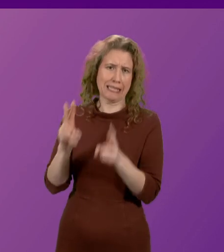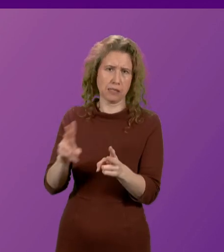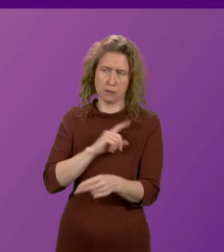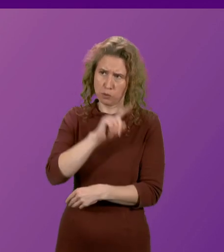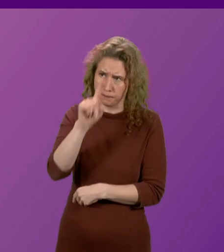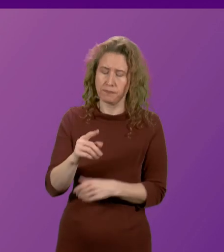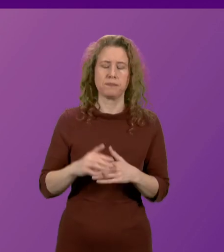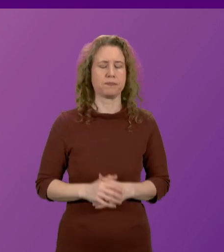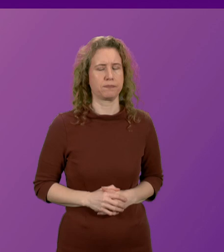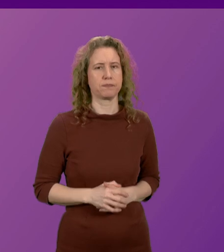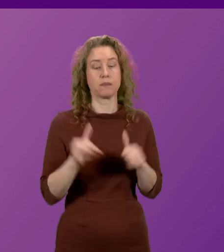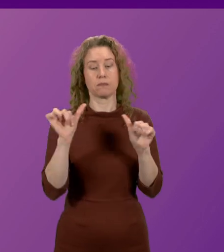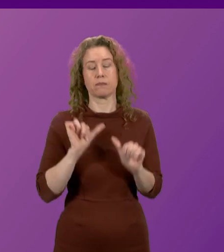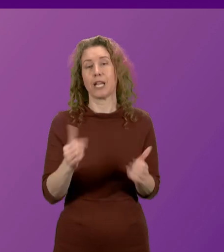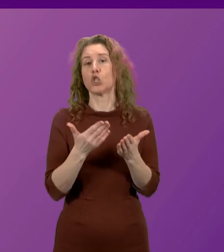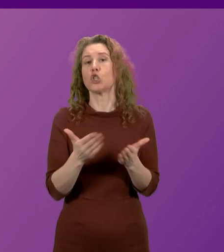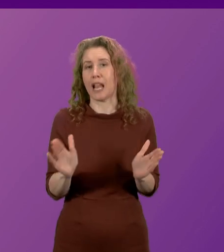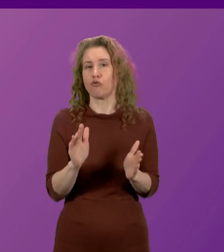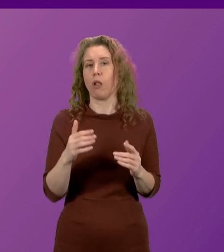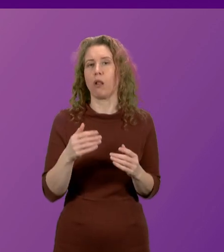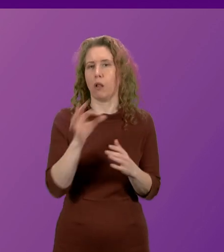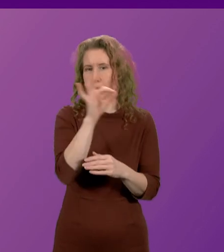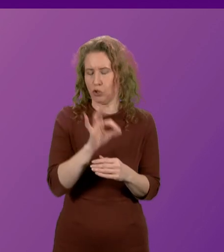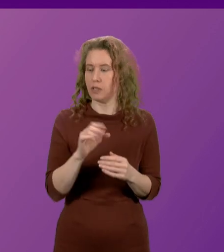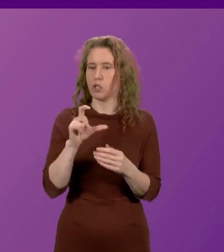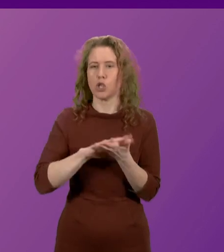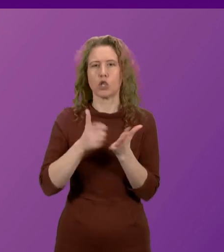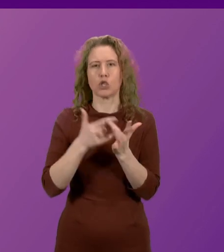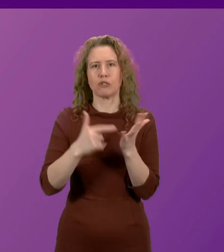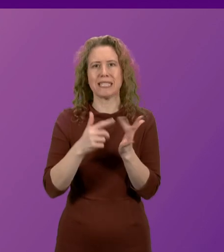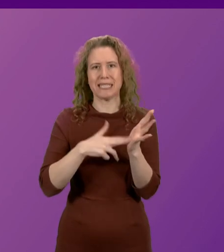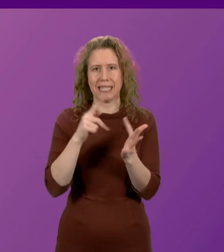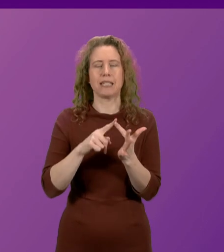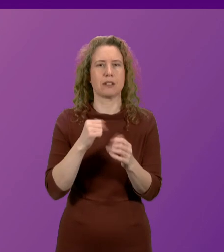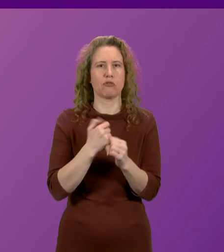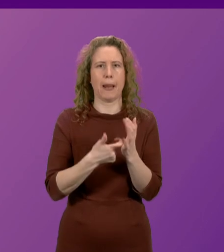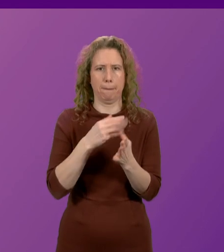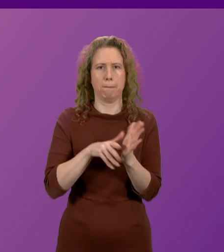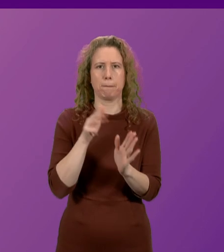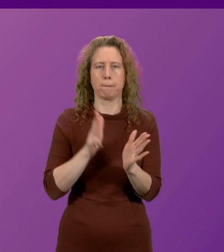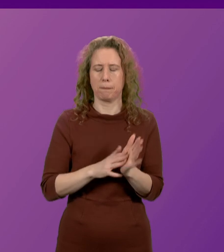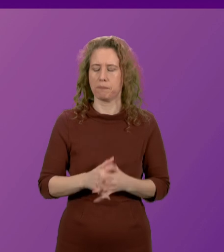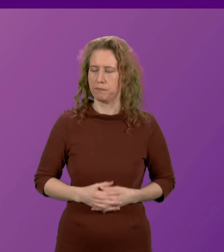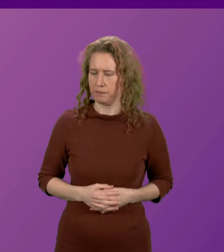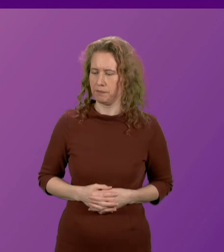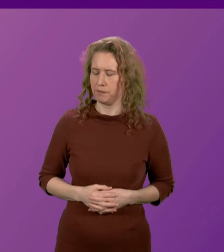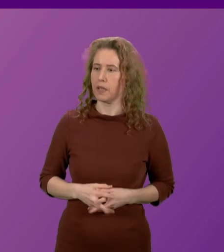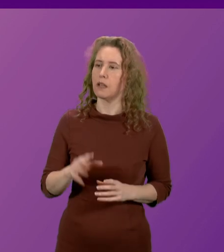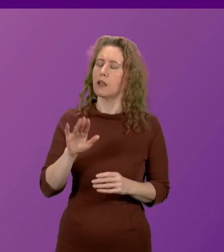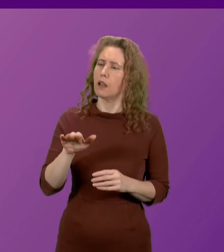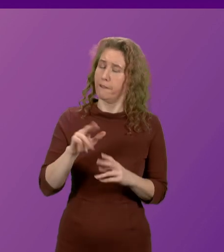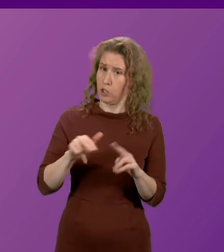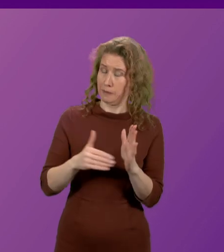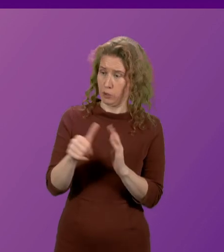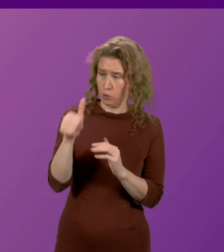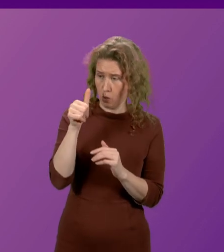Do you move to general and constituency supplementaries? call Christine Graham. Thank you very much, Presiding Officer. The First Minister will